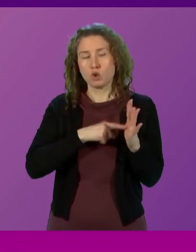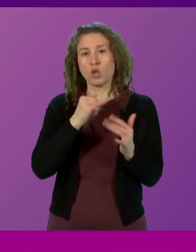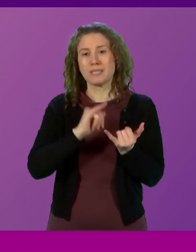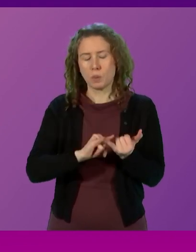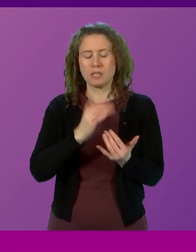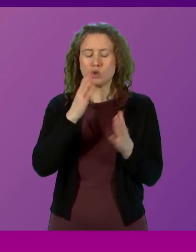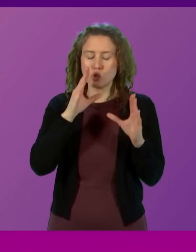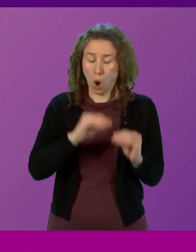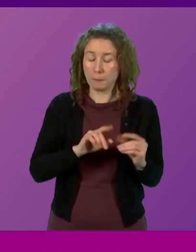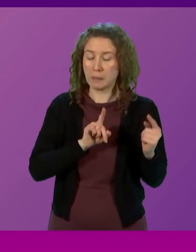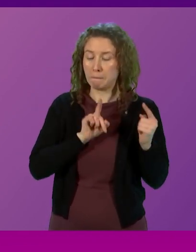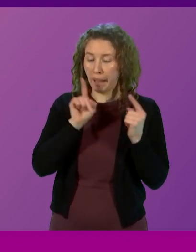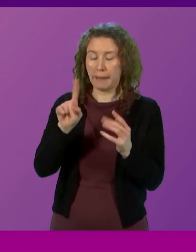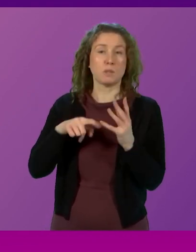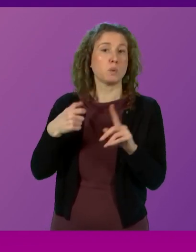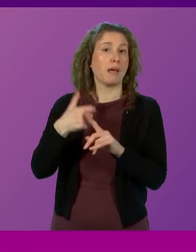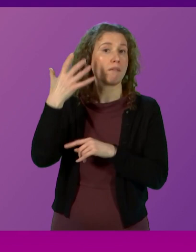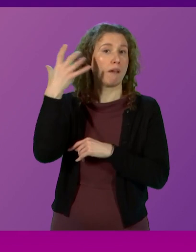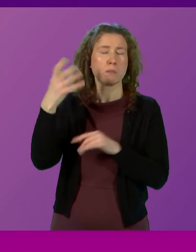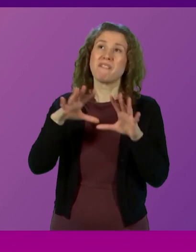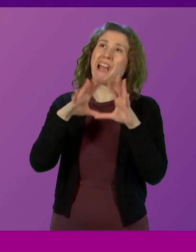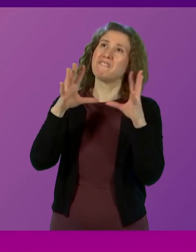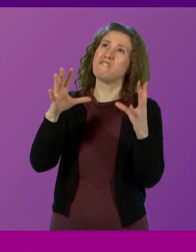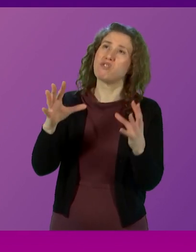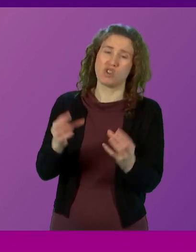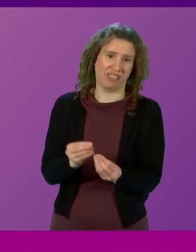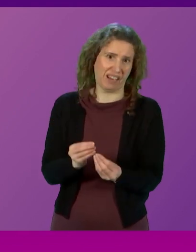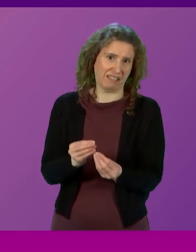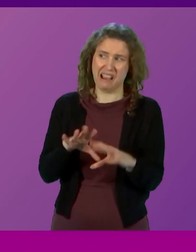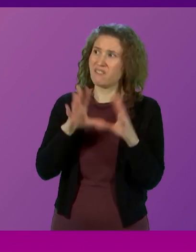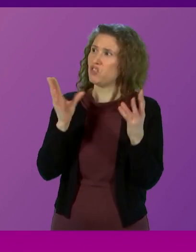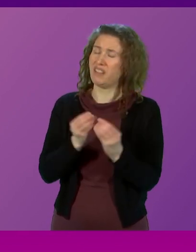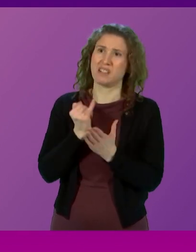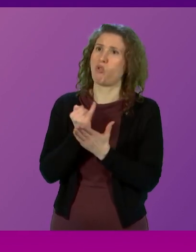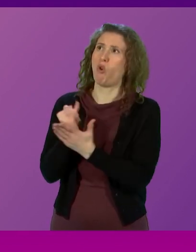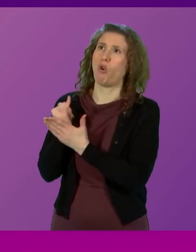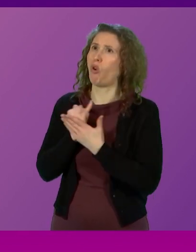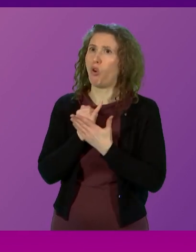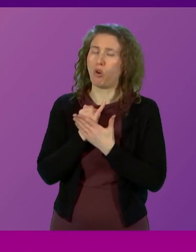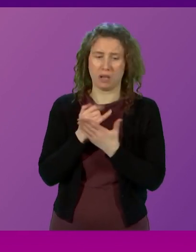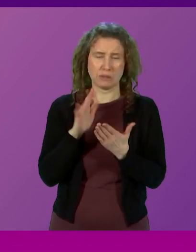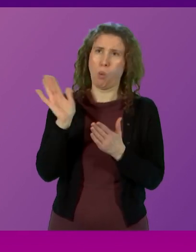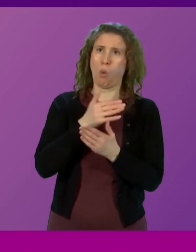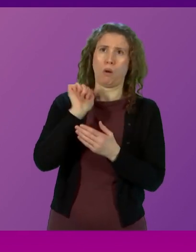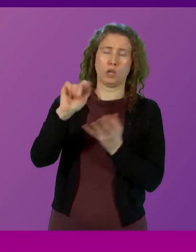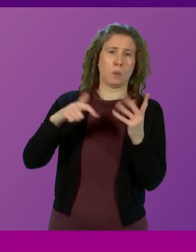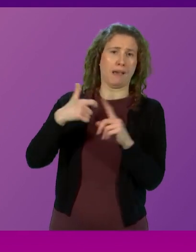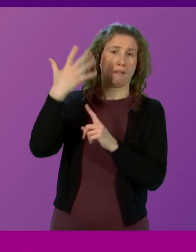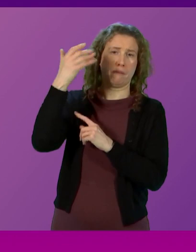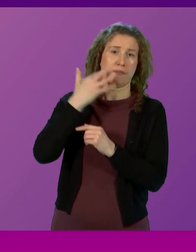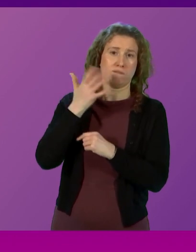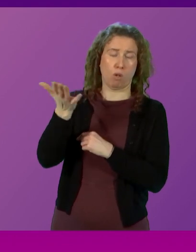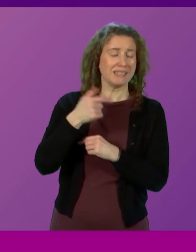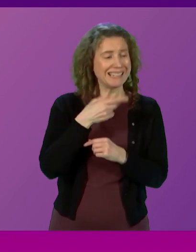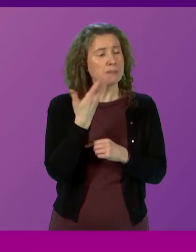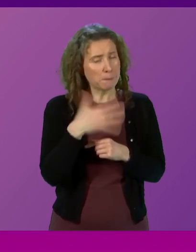stopped blaming the UK Government for every single predicament in which he finds himself because he has